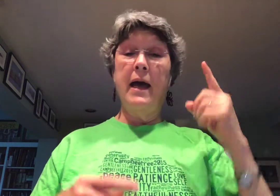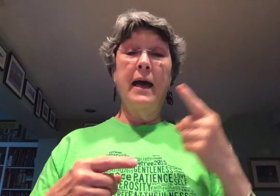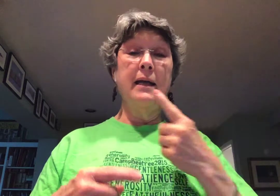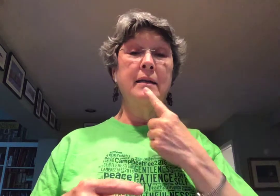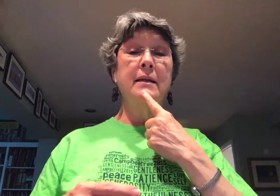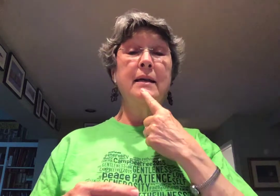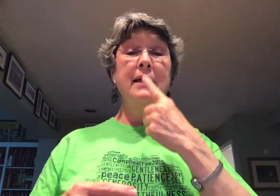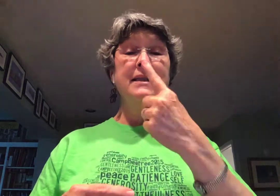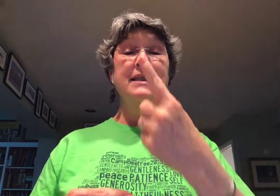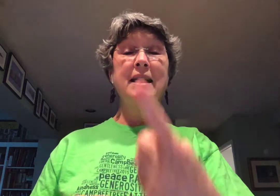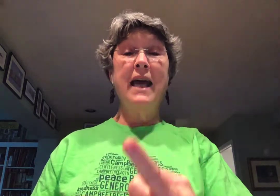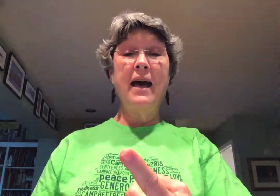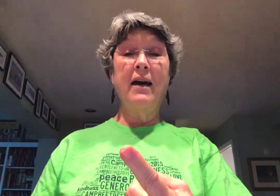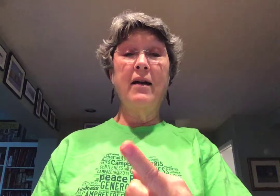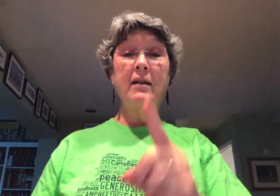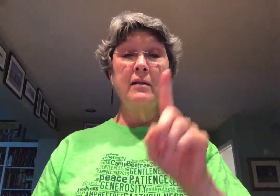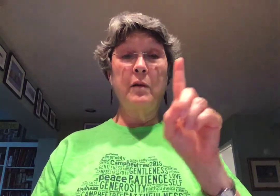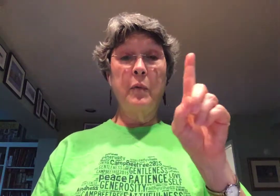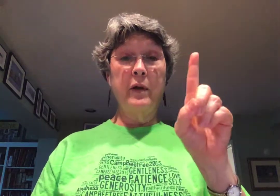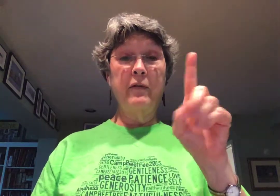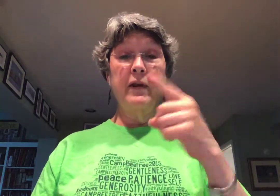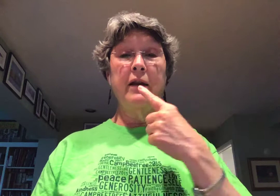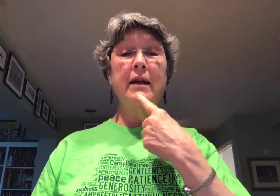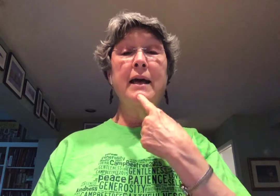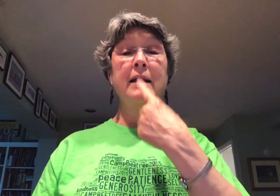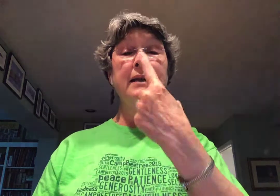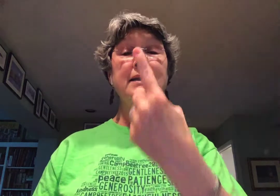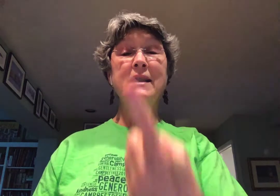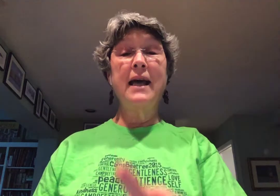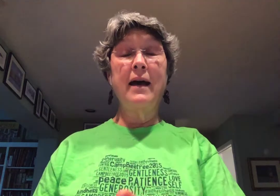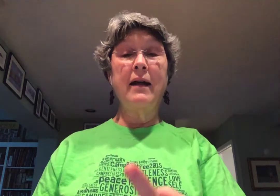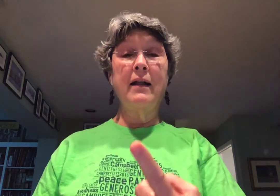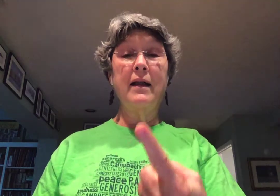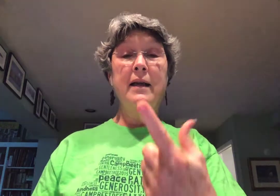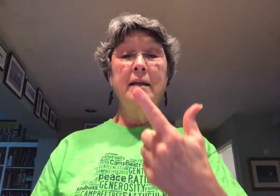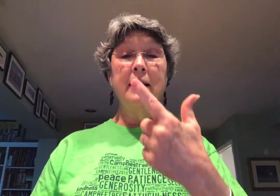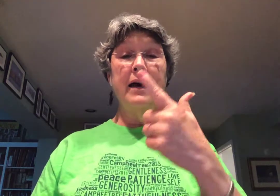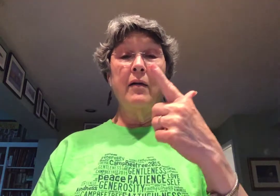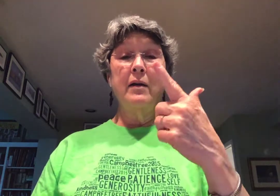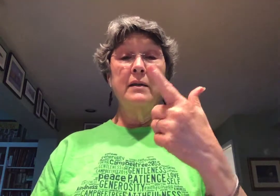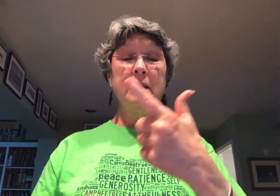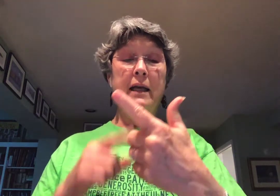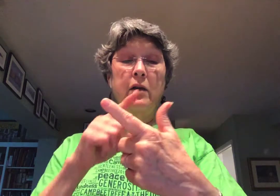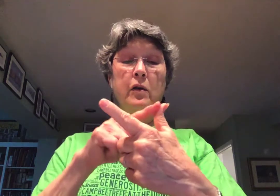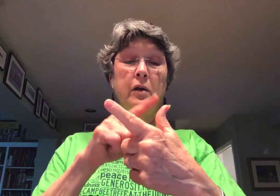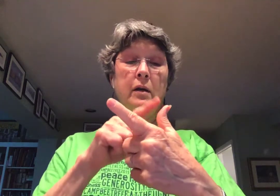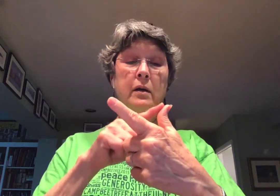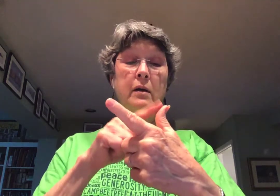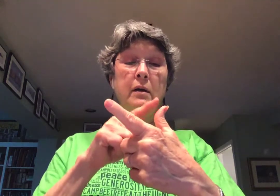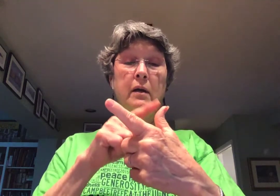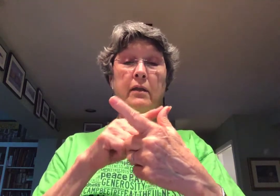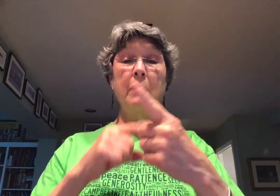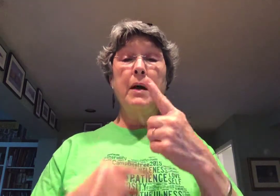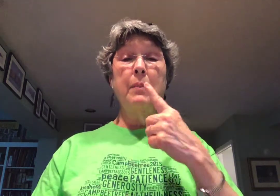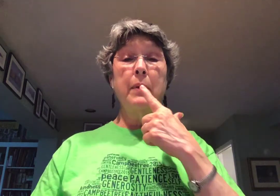And tell. You're pointing your finger and tell. Now take your thumb up